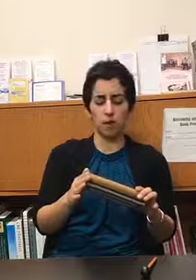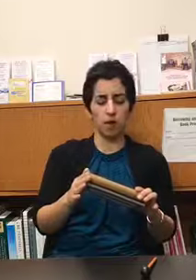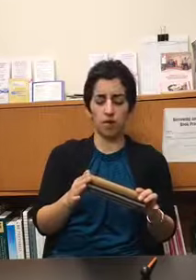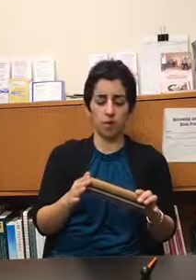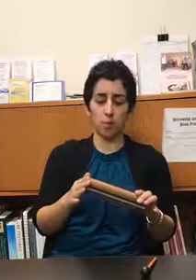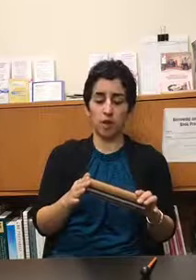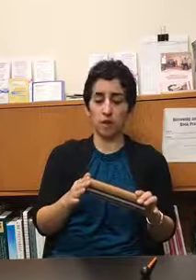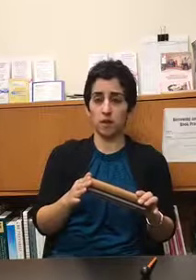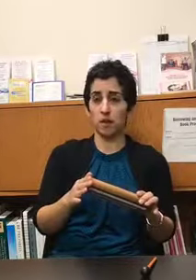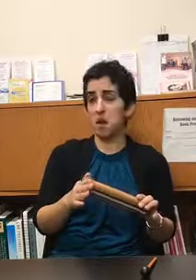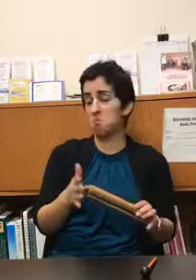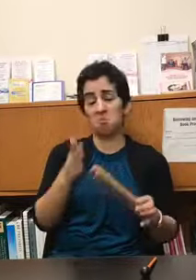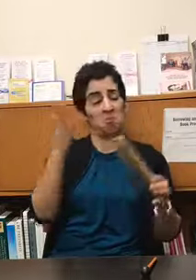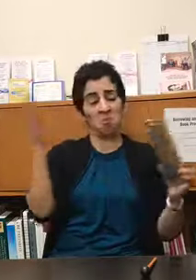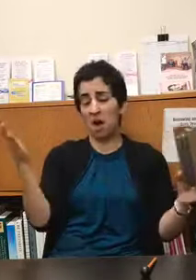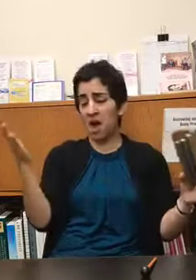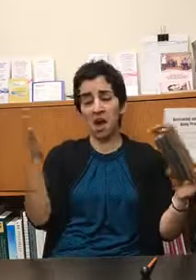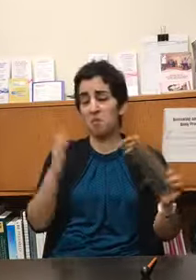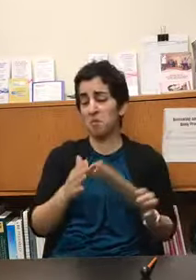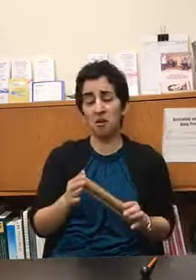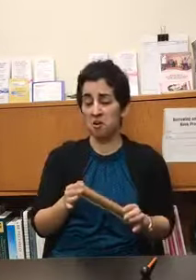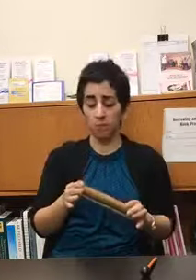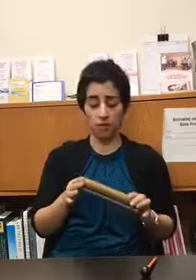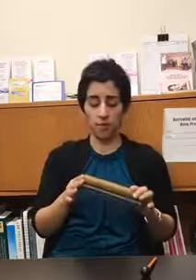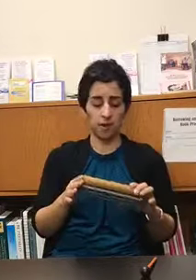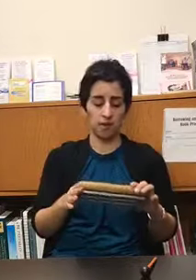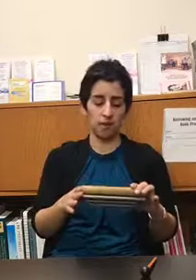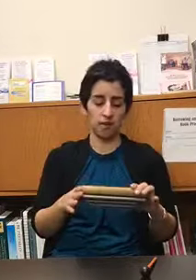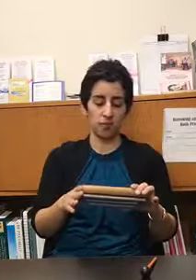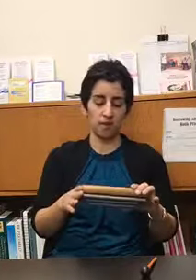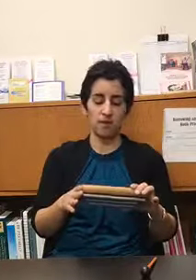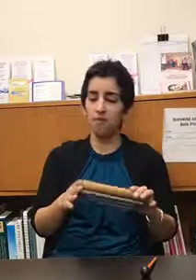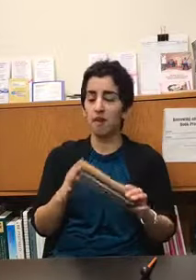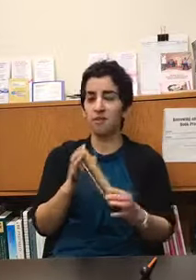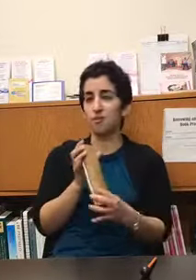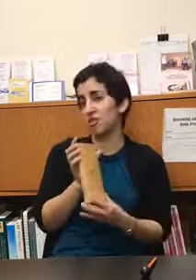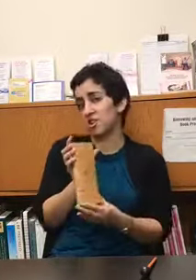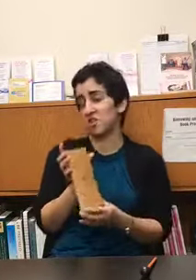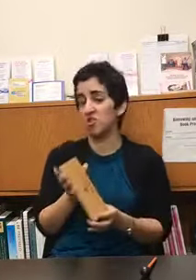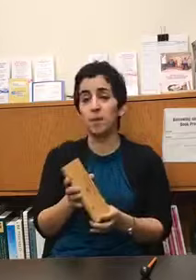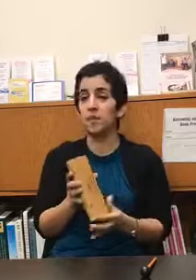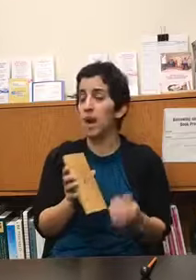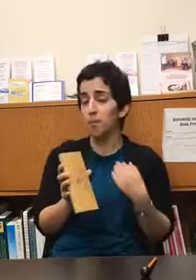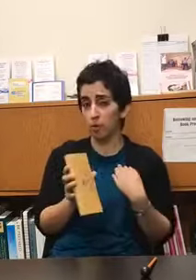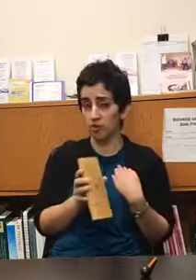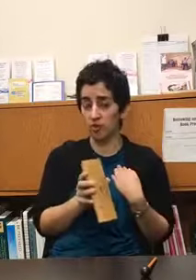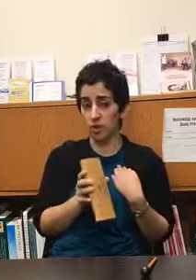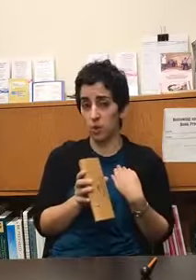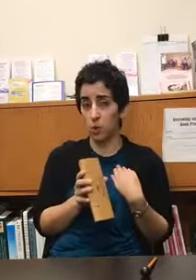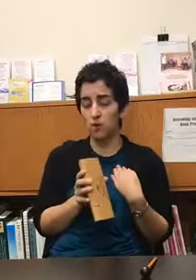buy all of their products online i'm not partnered with them i get nothing from saying that these are just the chimes that i personally use